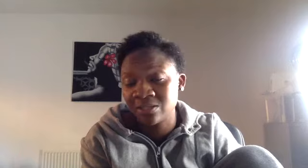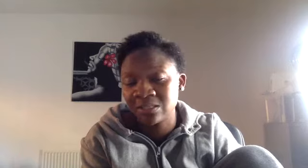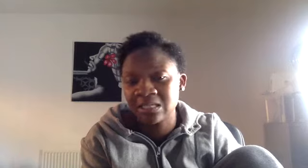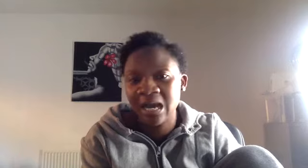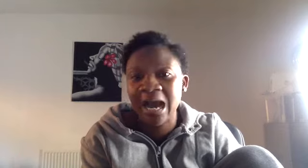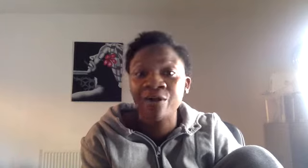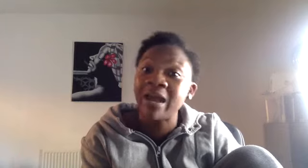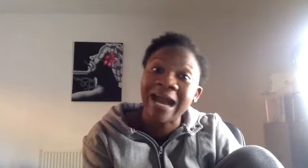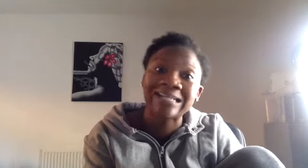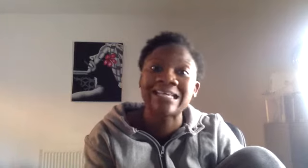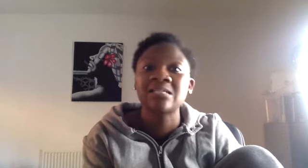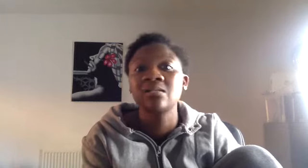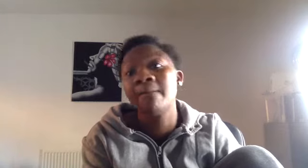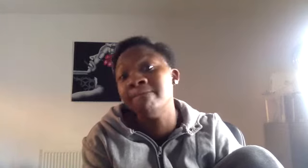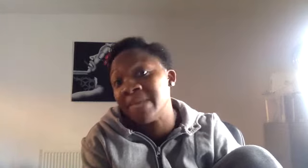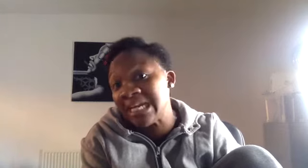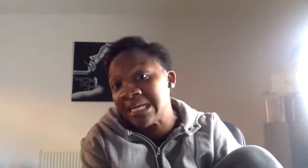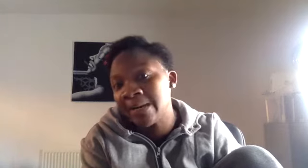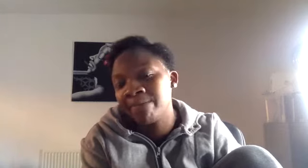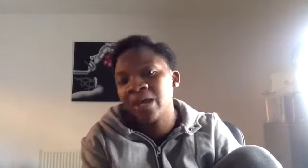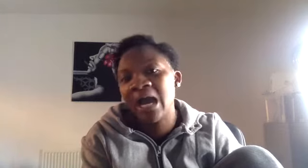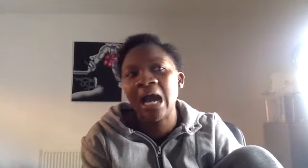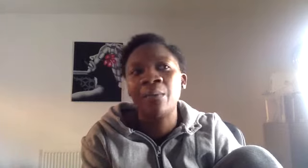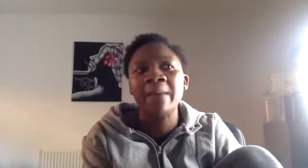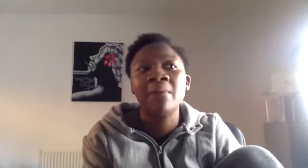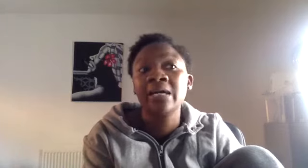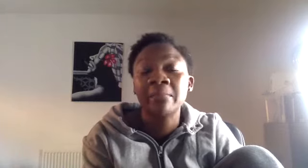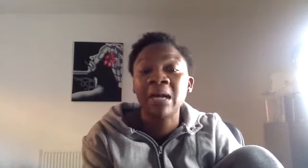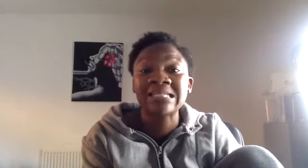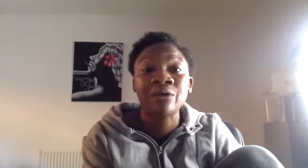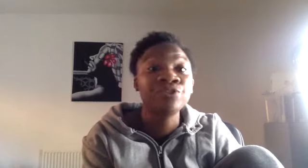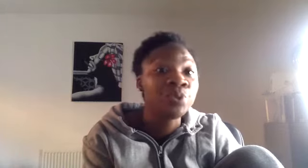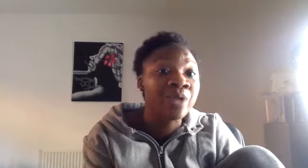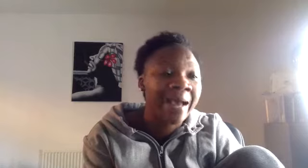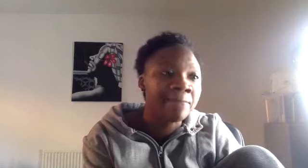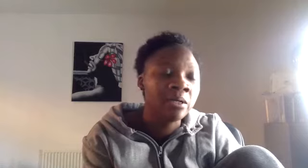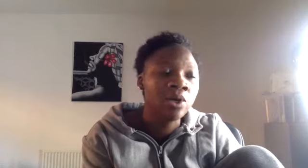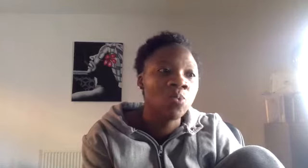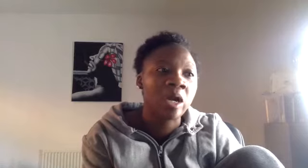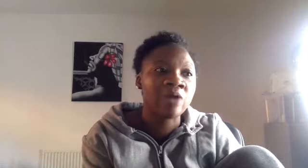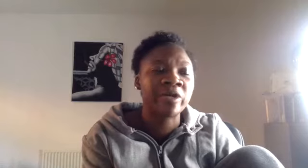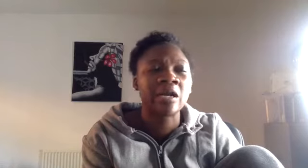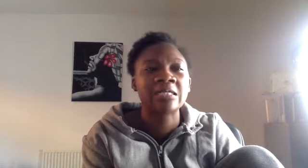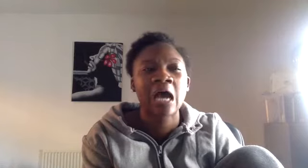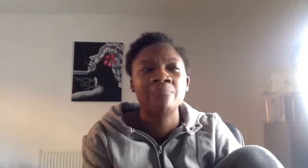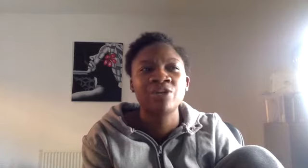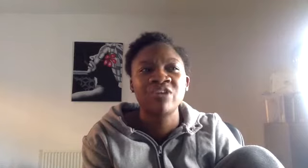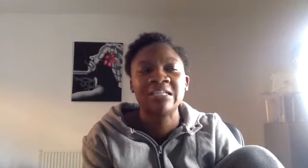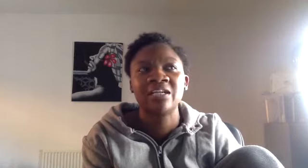how they access me, how I market myself to them. When I realized that I'm attracting a